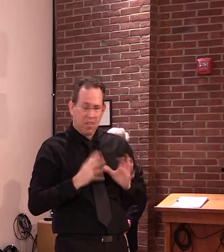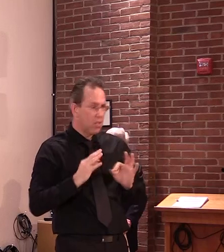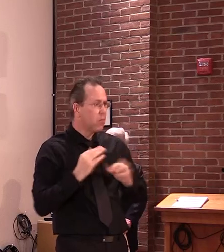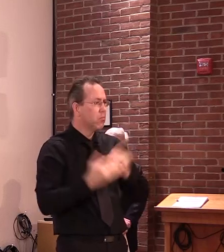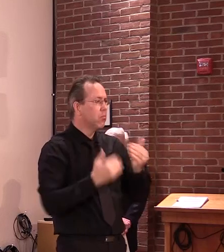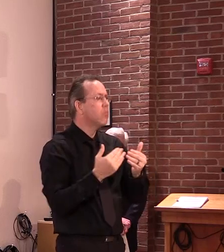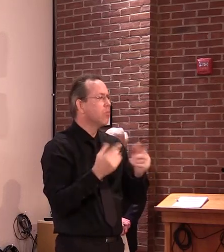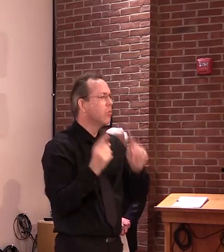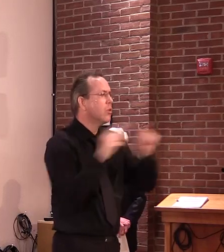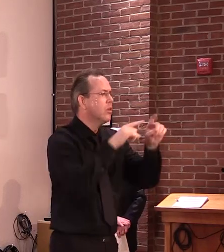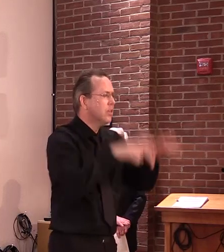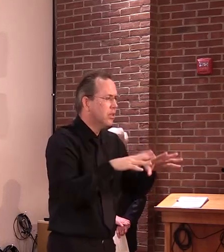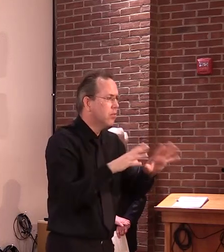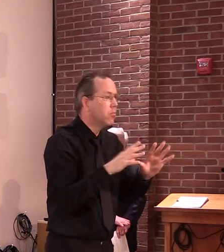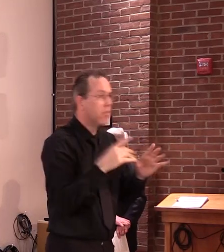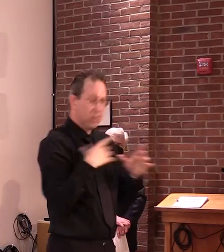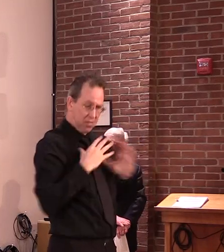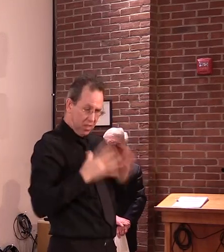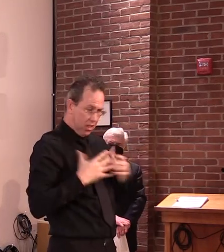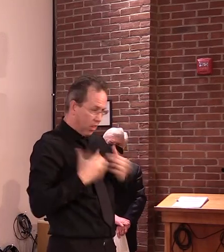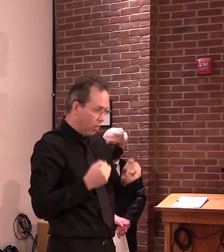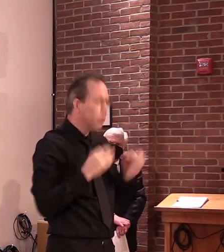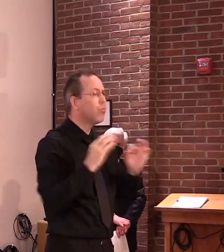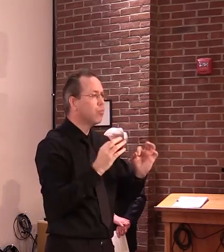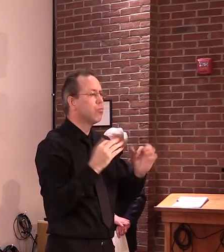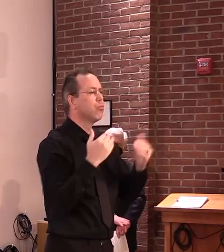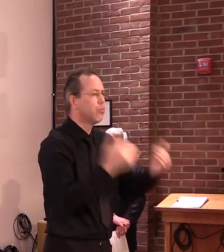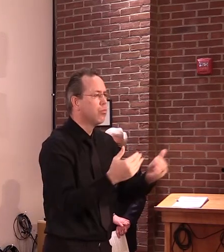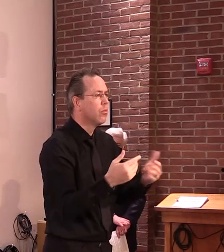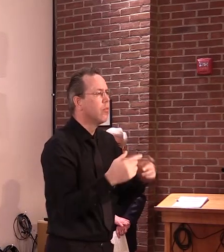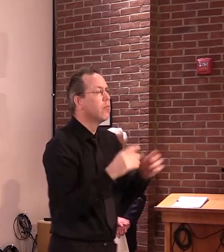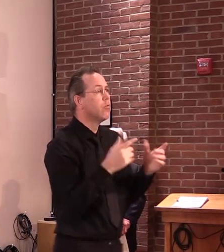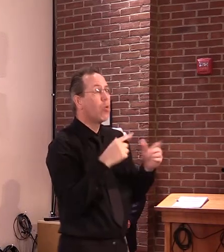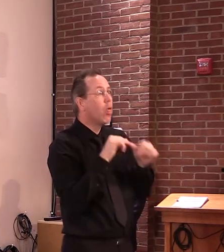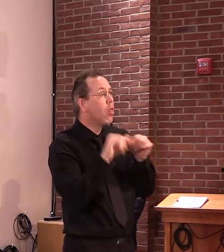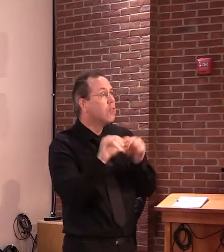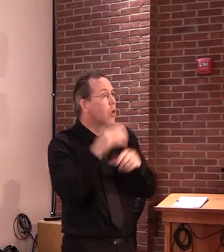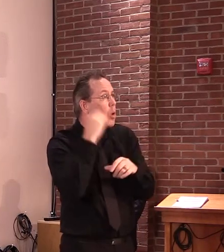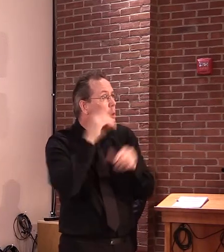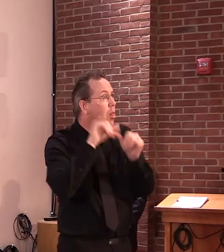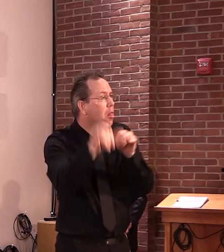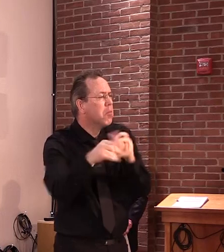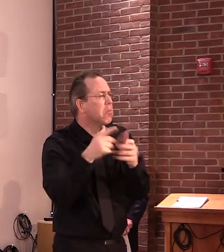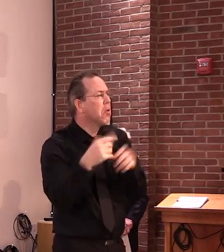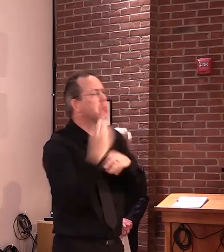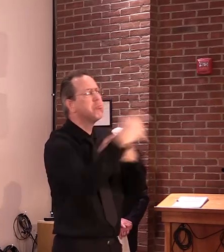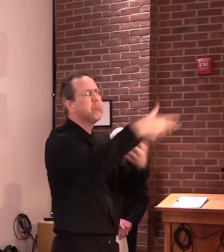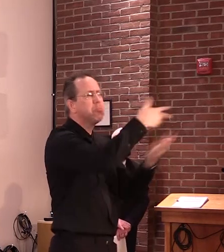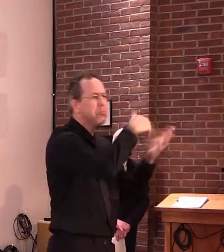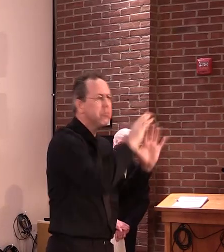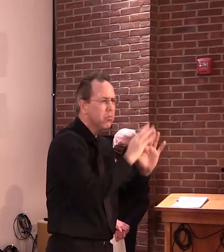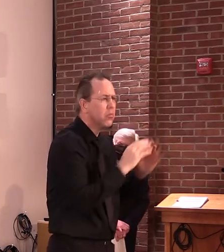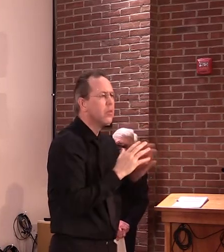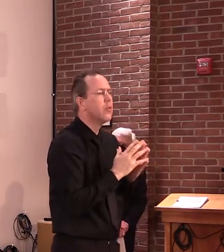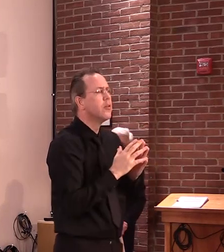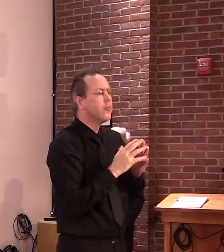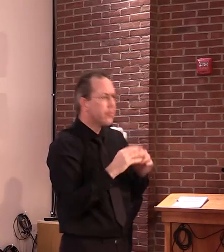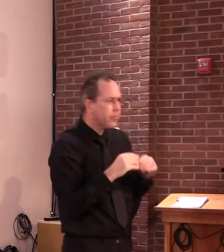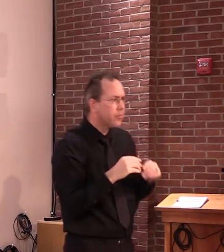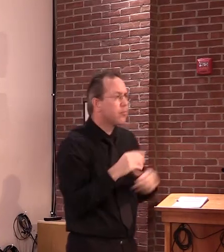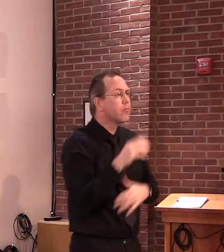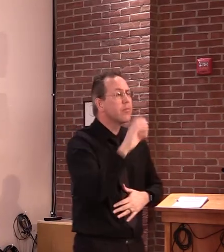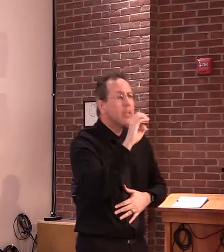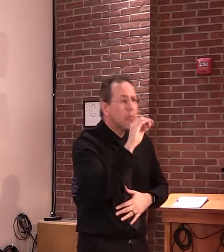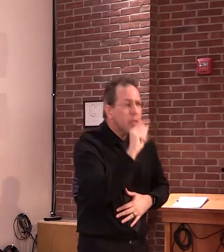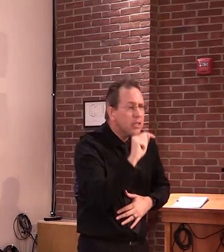quarantine period. If you are a first responder, healthcare worker, childcare provider, or returning